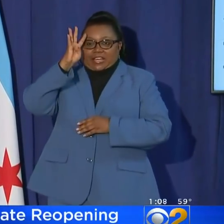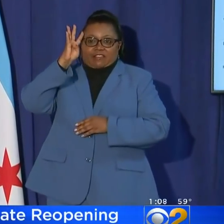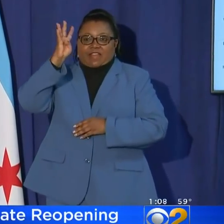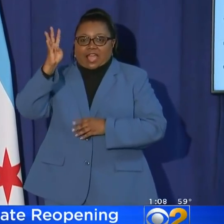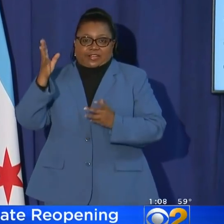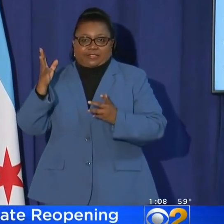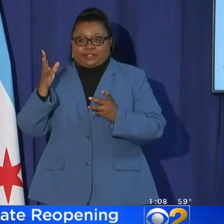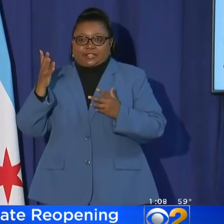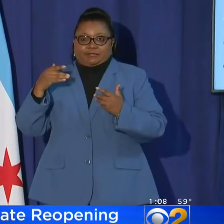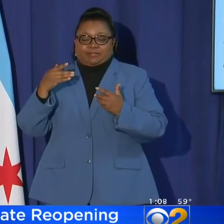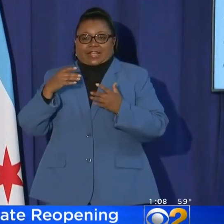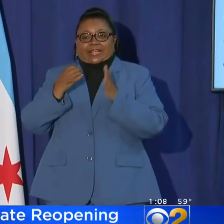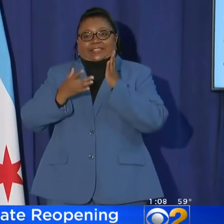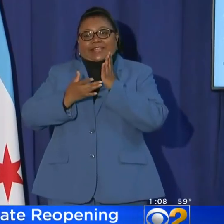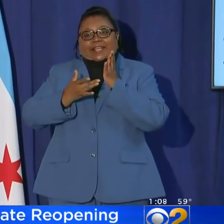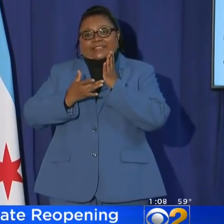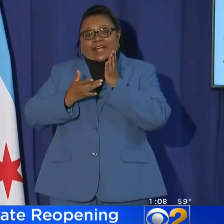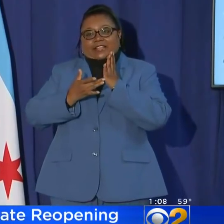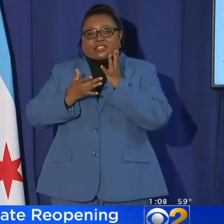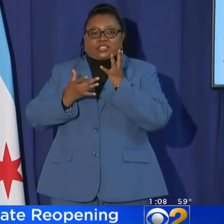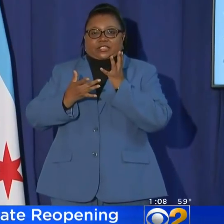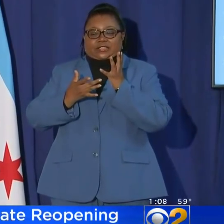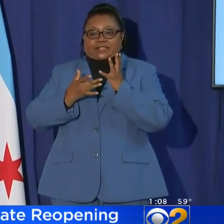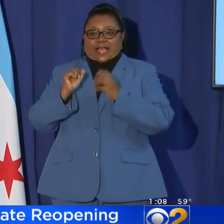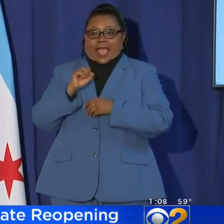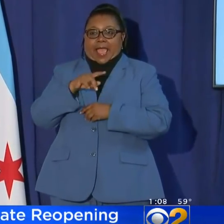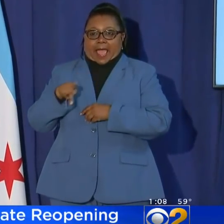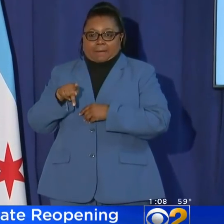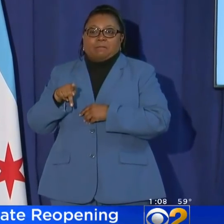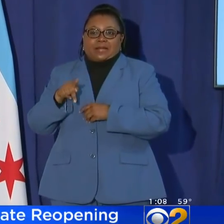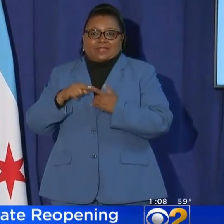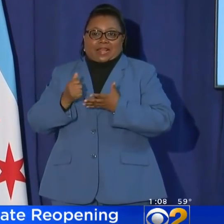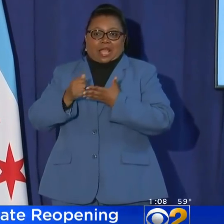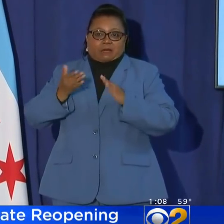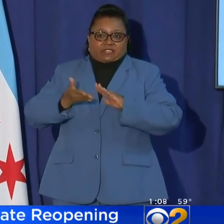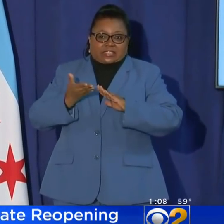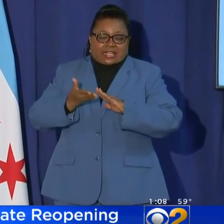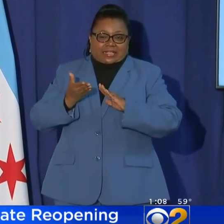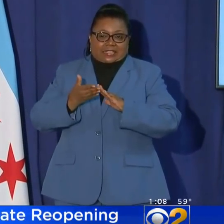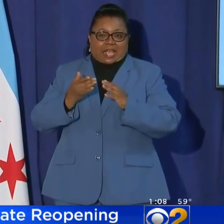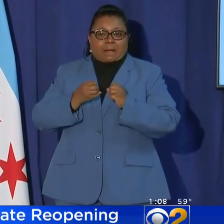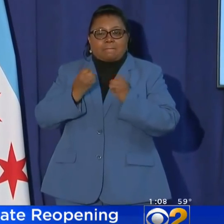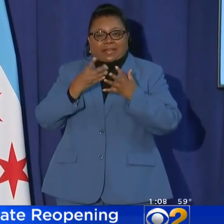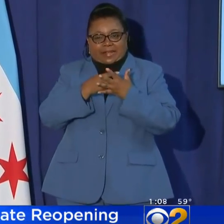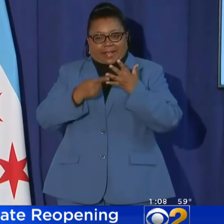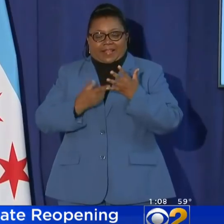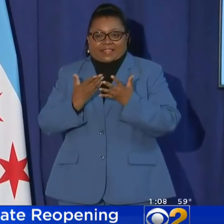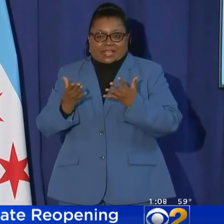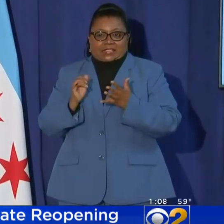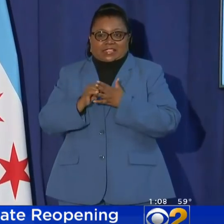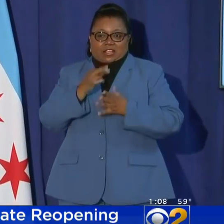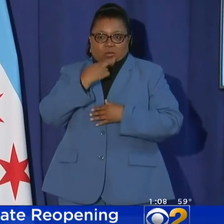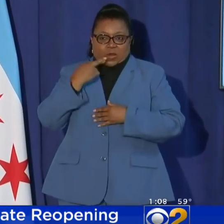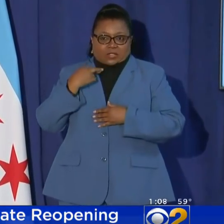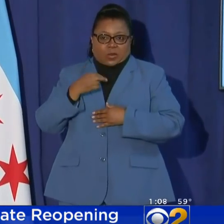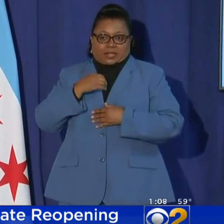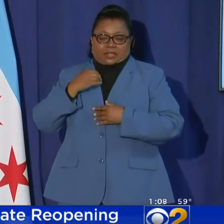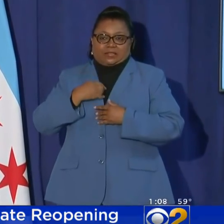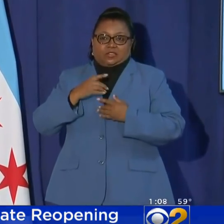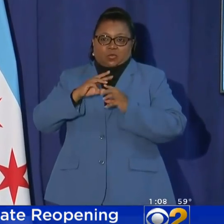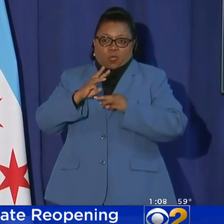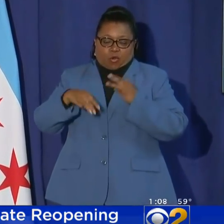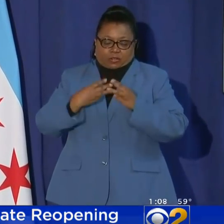technology app that'll help facilitate I think a number of things in the restaurant hospitality